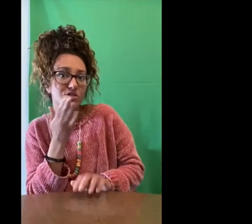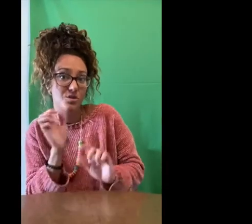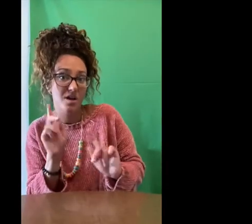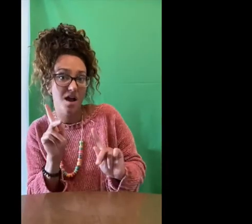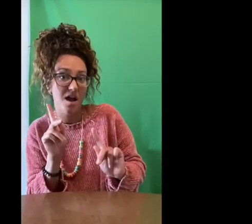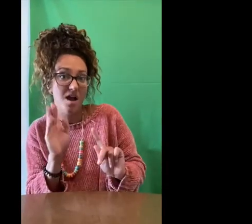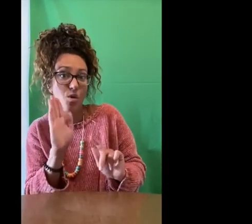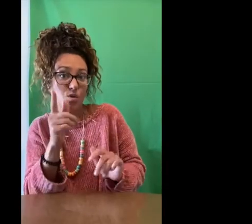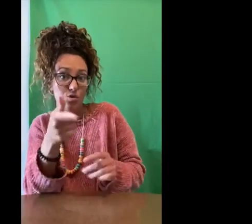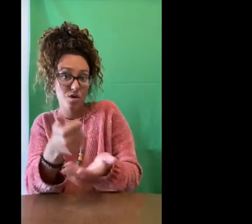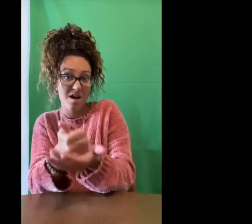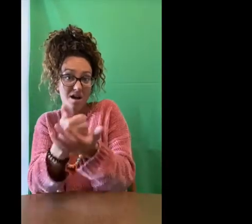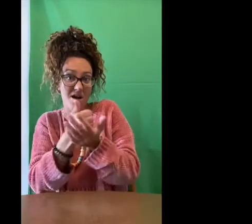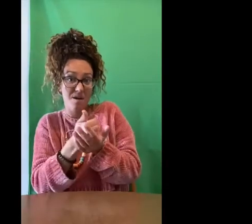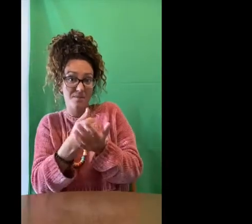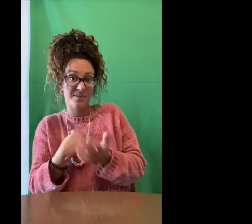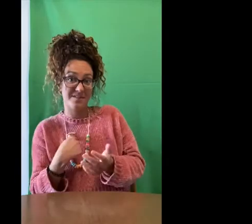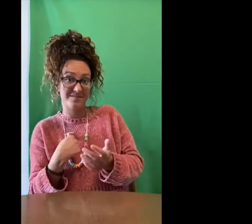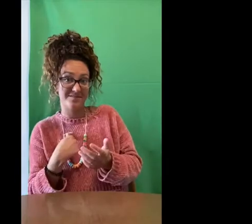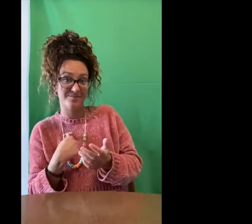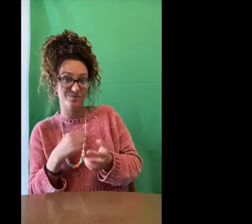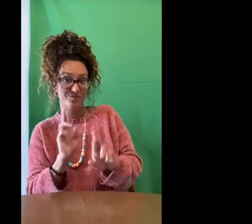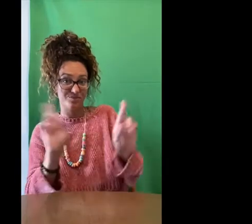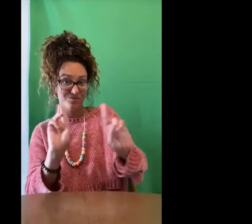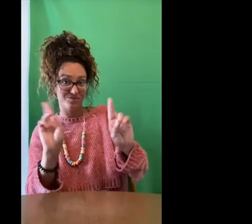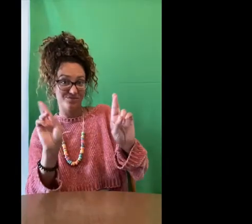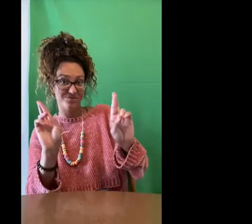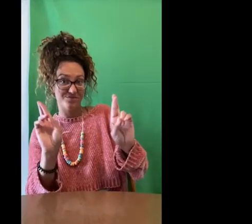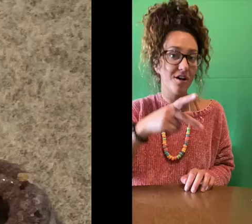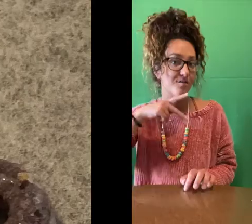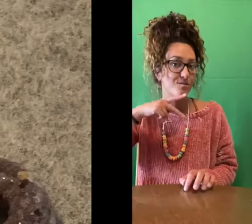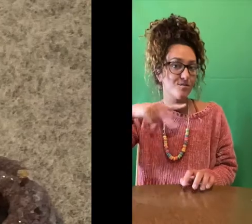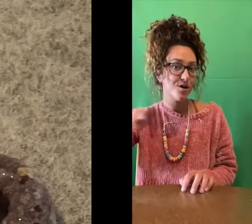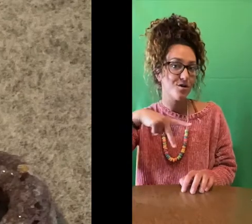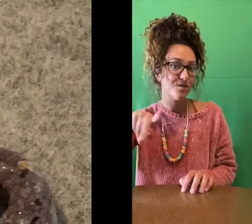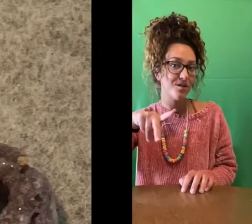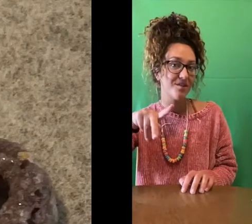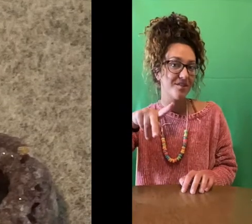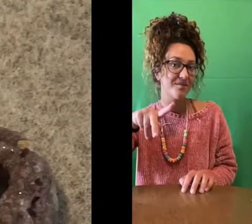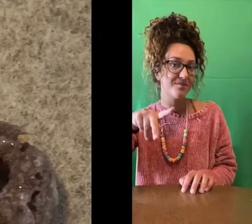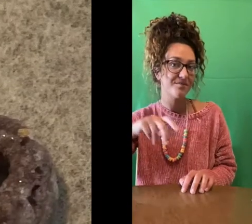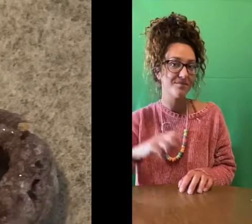colors, okay? Will you help me? Ready? Purple,